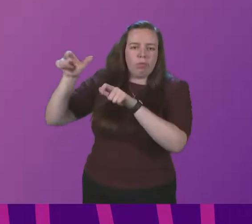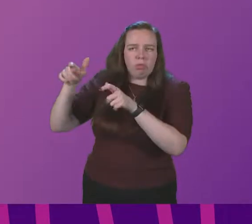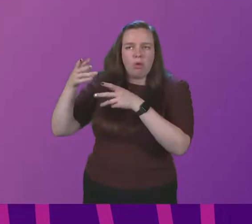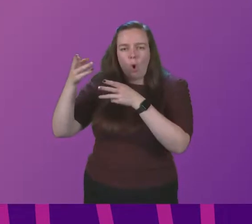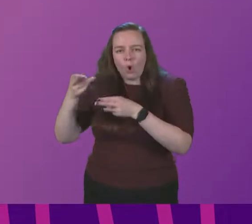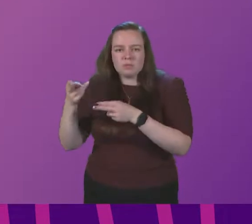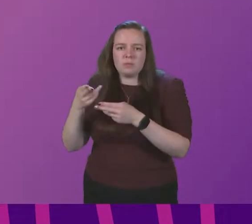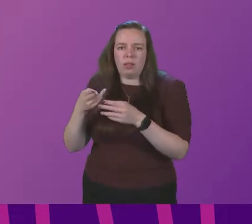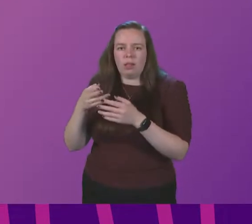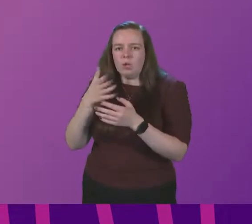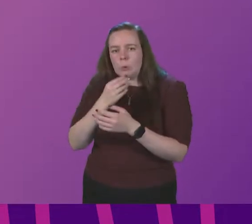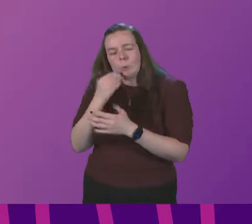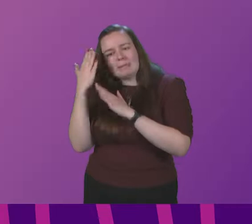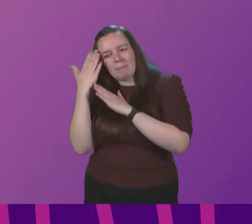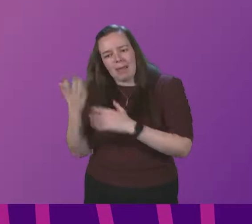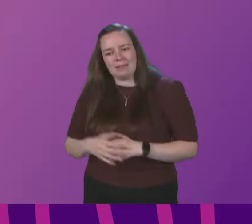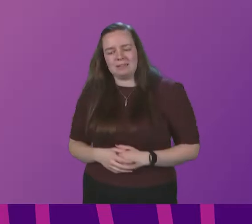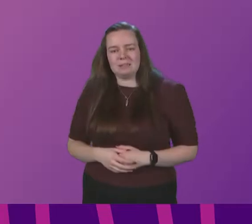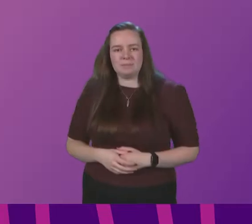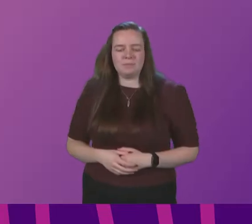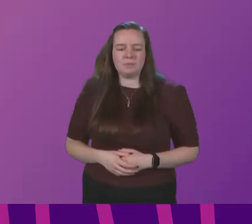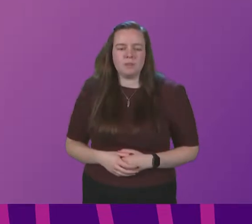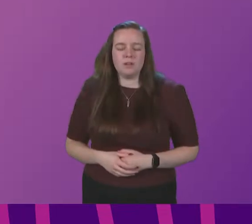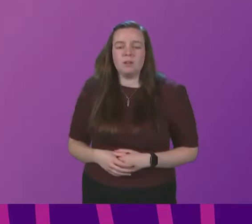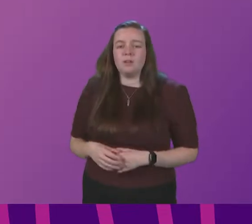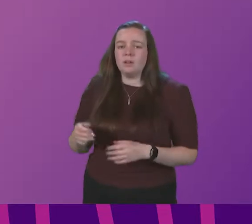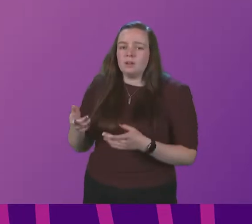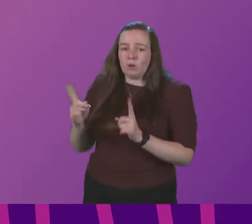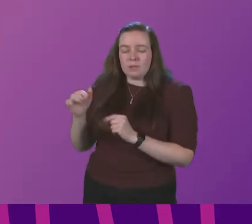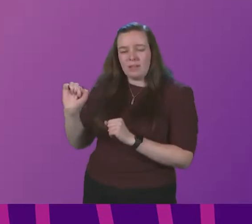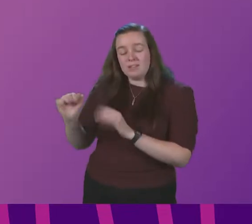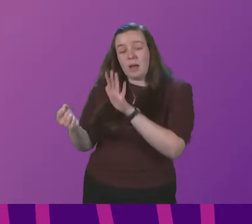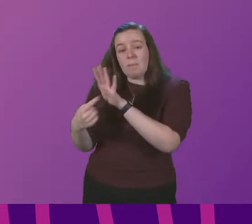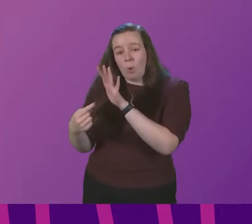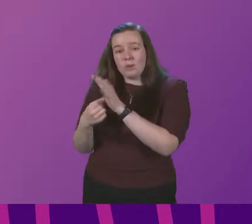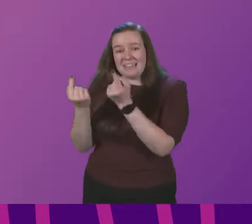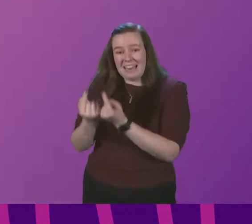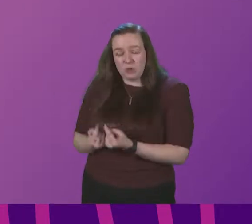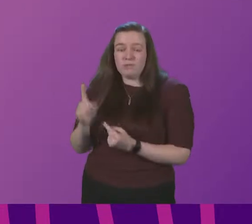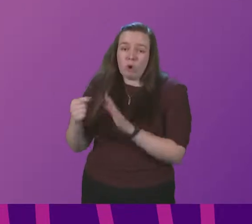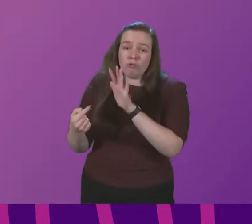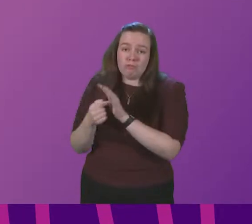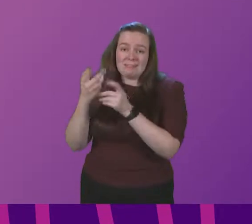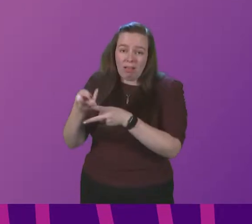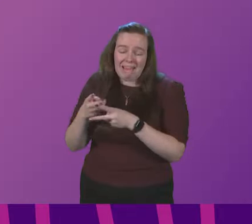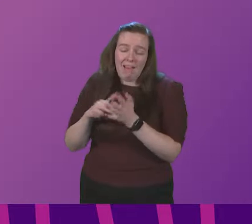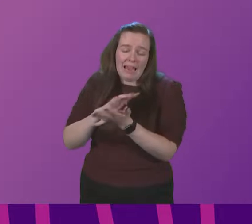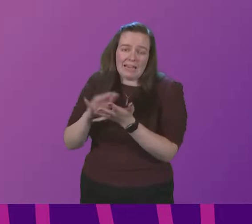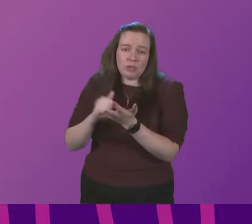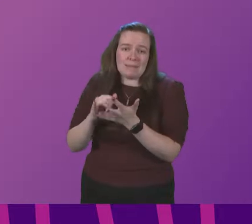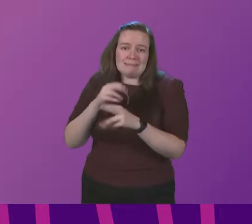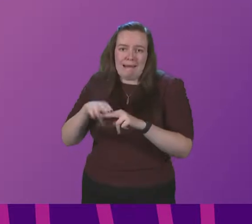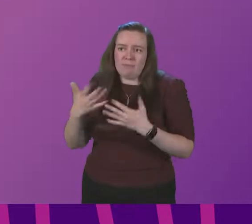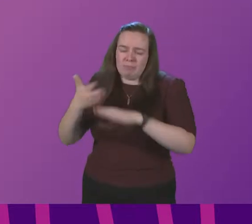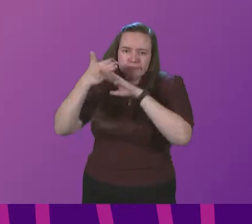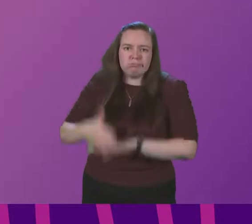blocking beds First Minister these are important issues in terms of critical care NHS staff are obviously working